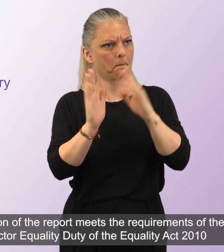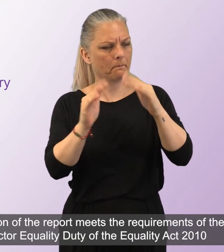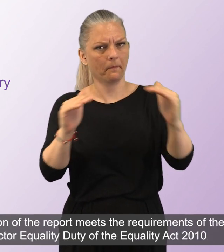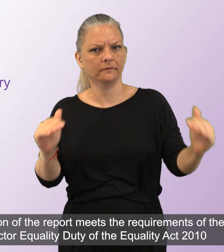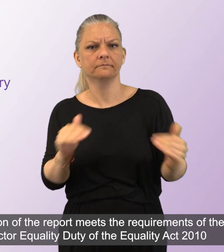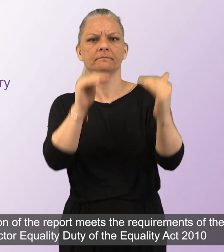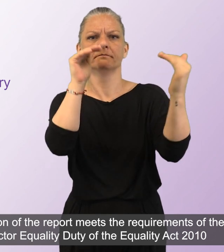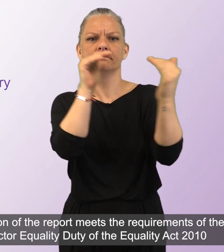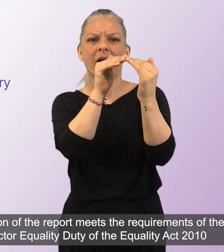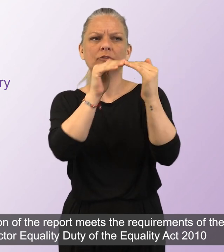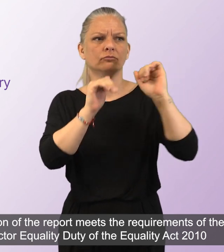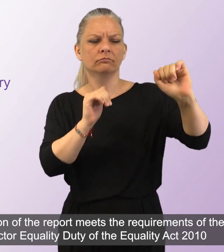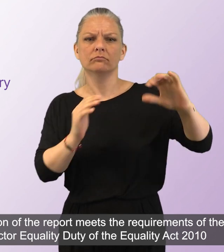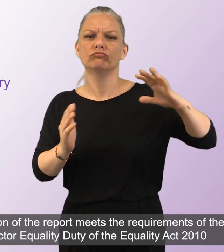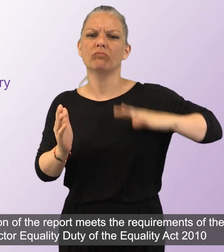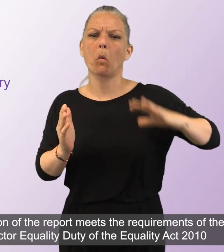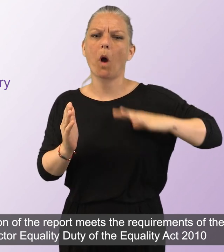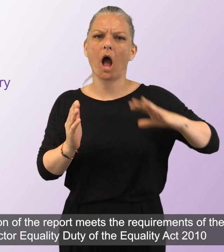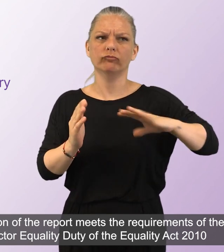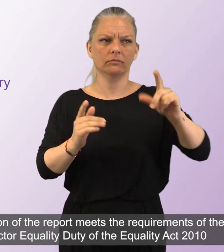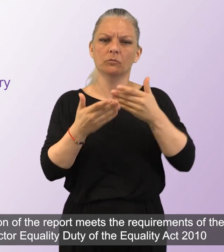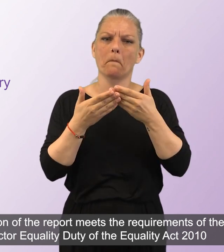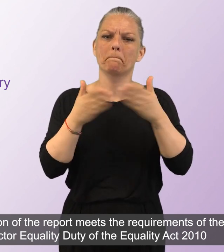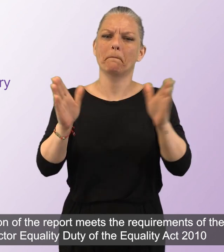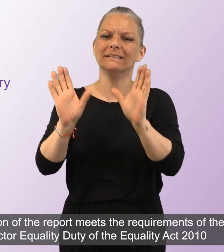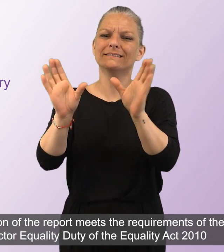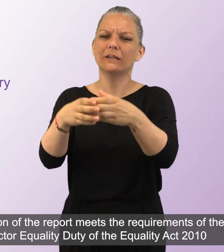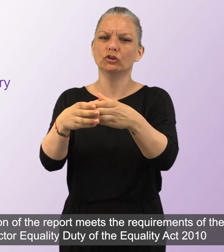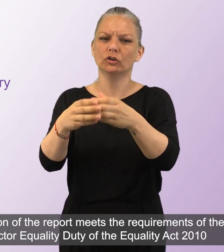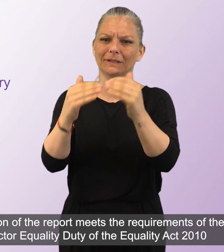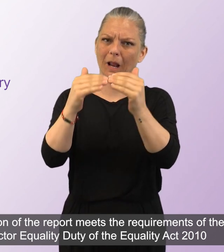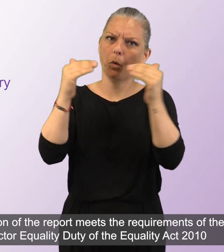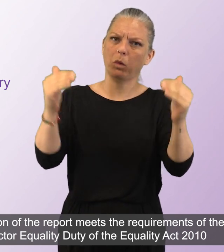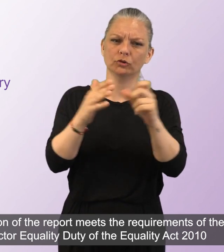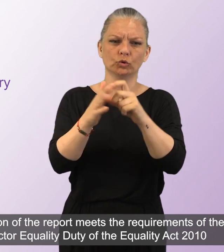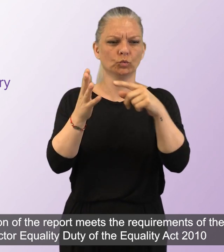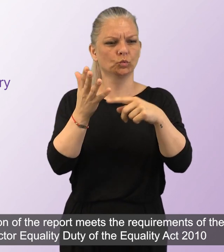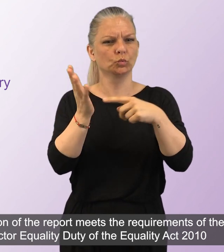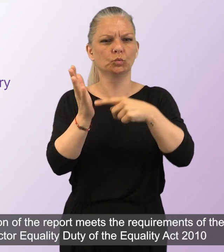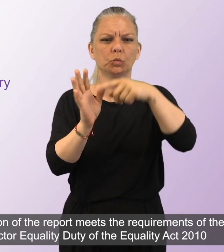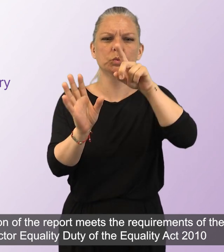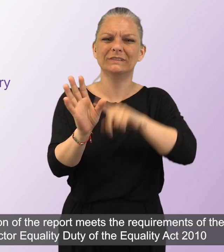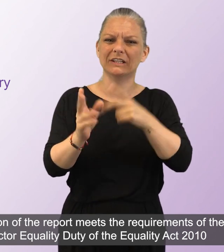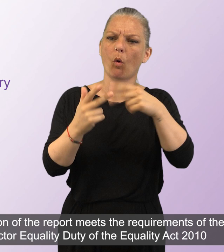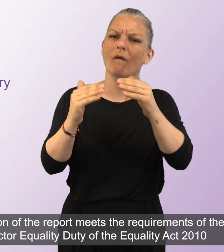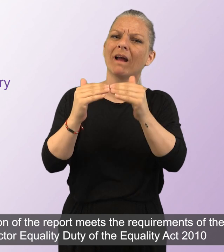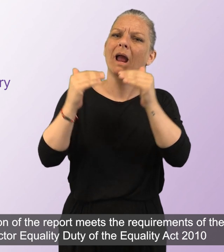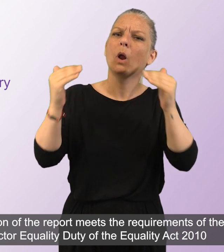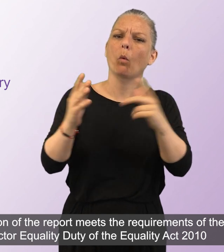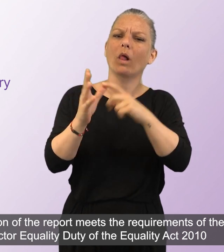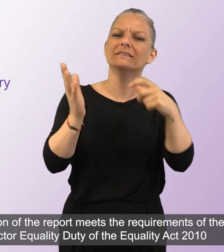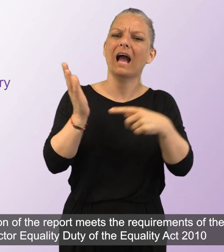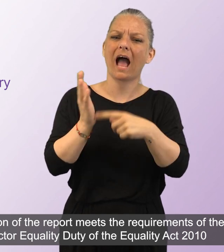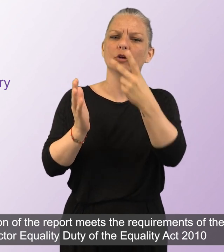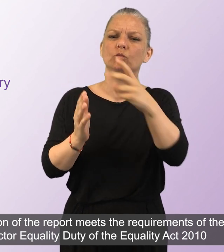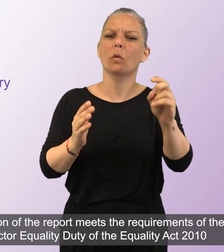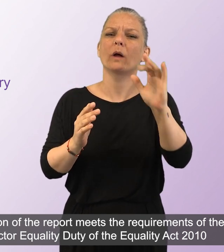The publication of the report meets the requirements of the Public Sector Equality Duty of the Equality Act 2010